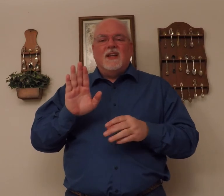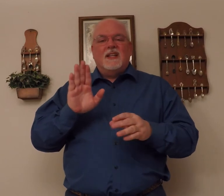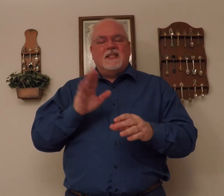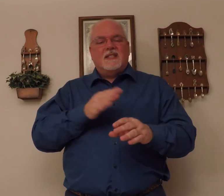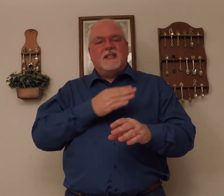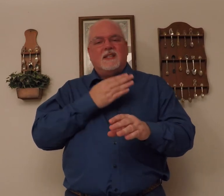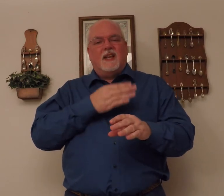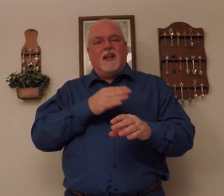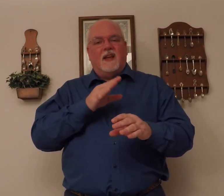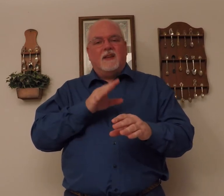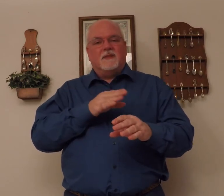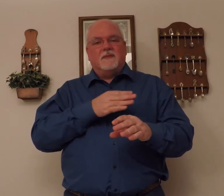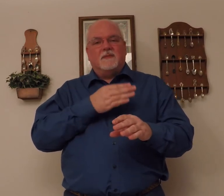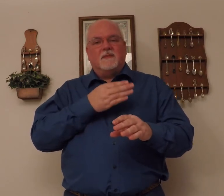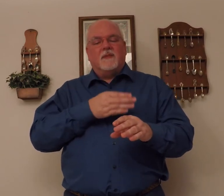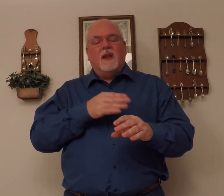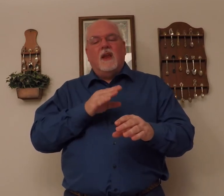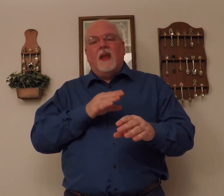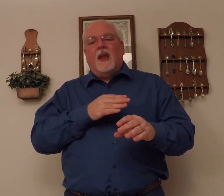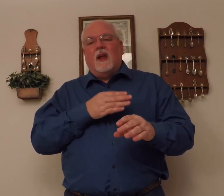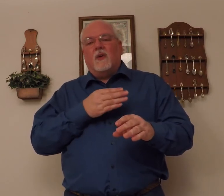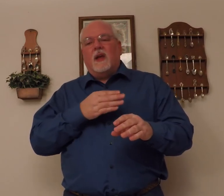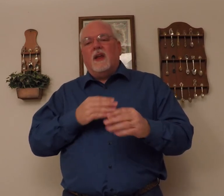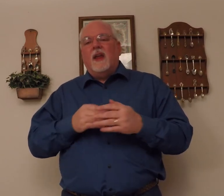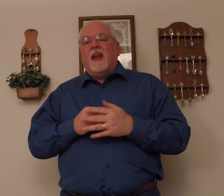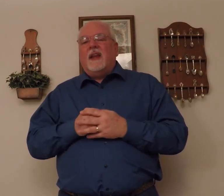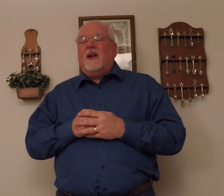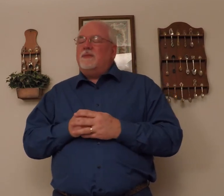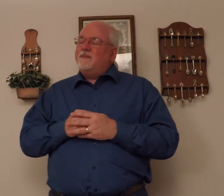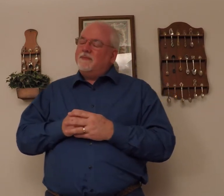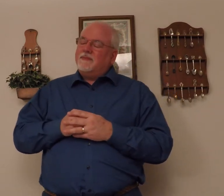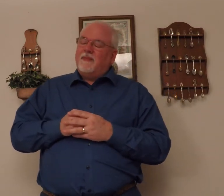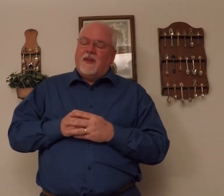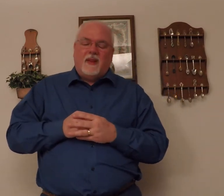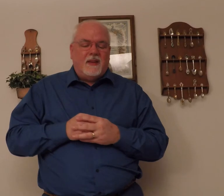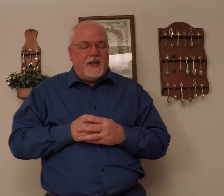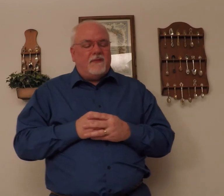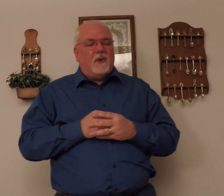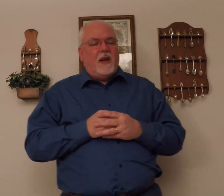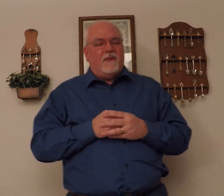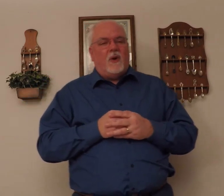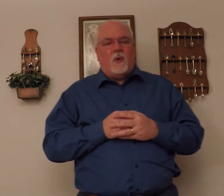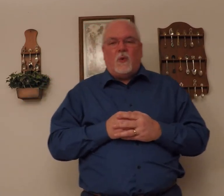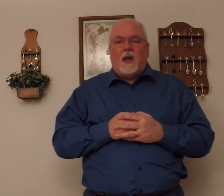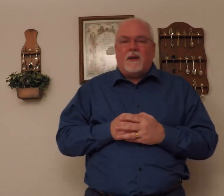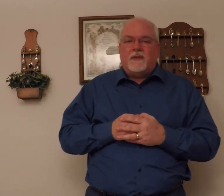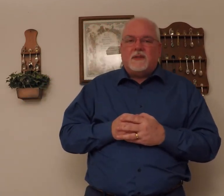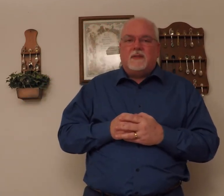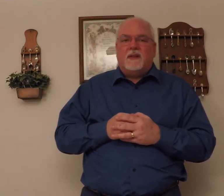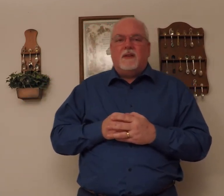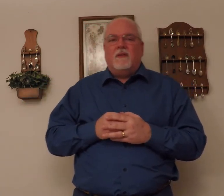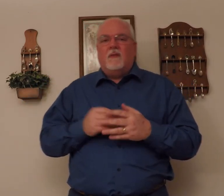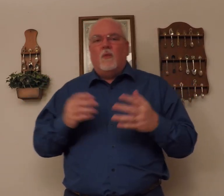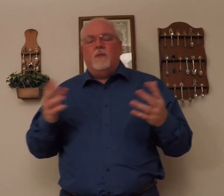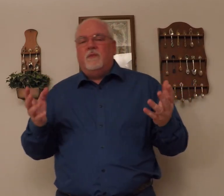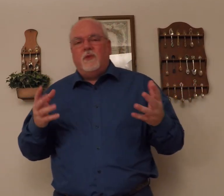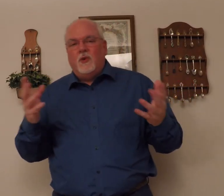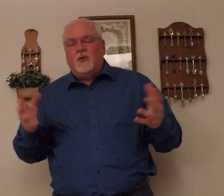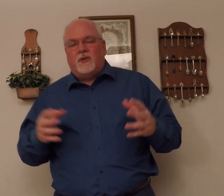They're singing. Okay. Now, the deaf don't have a whole lot of use